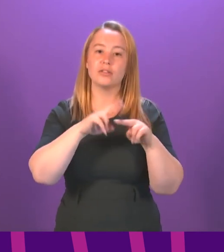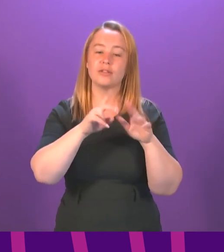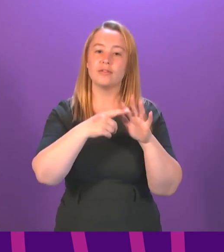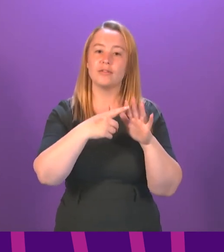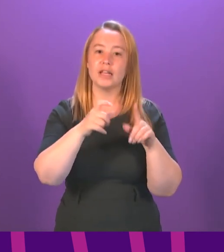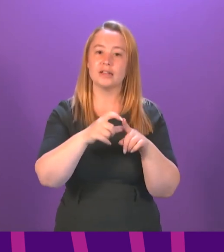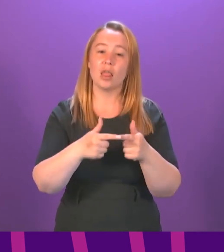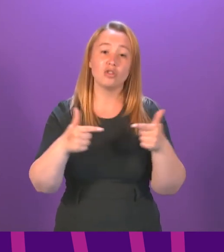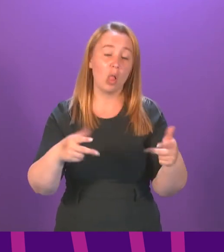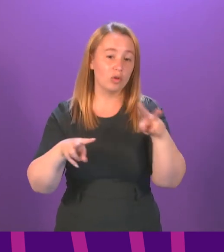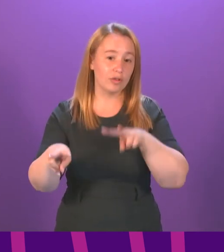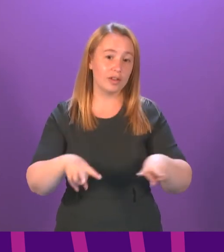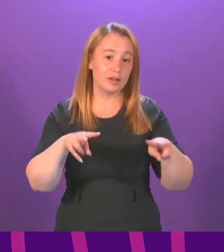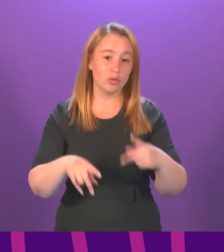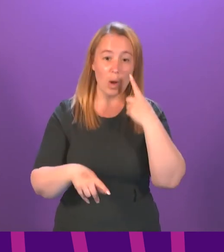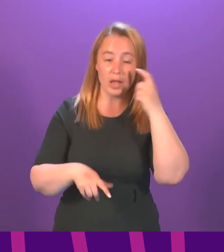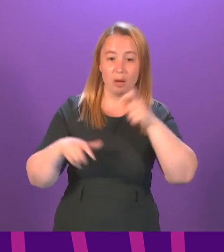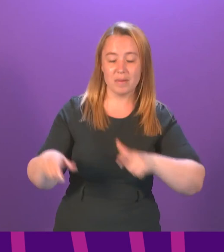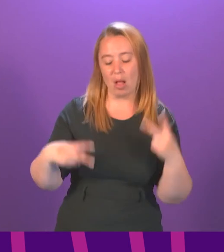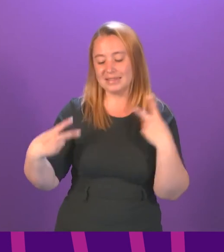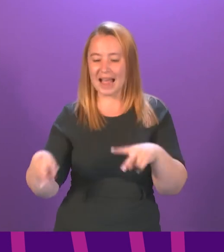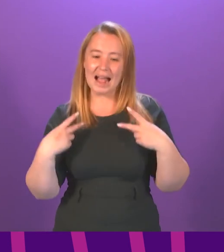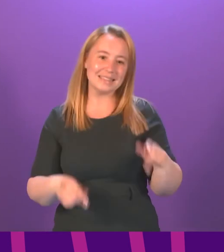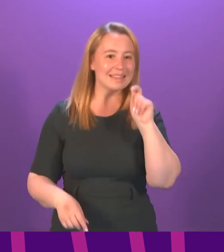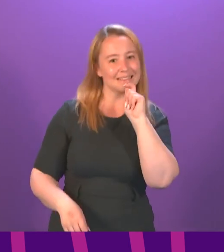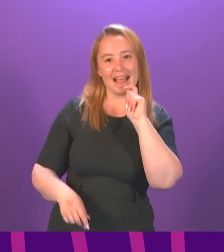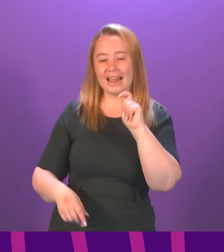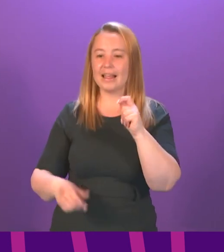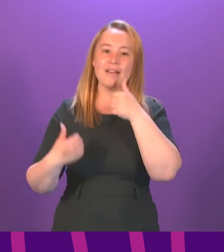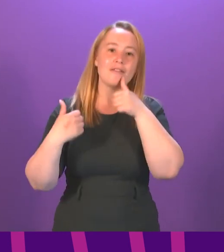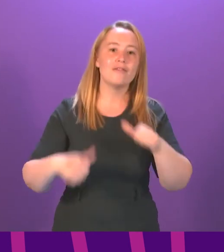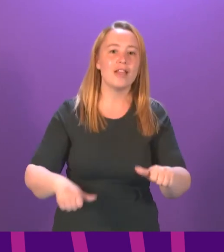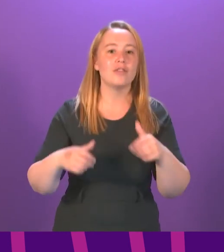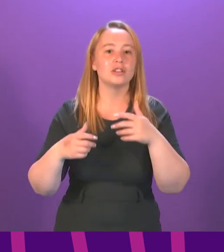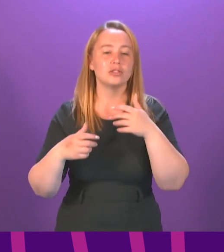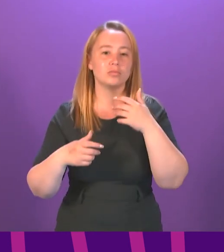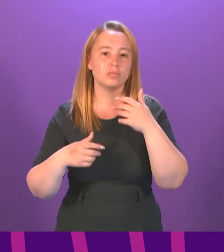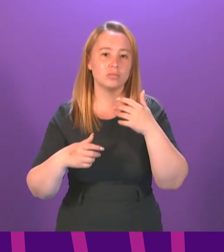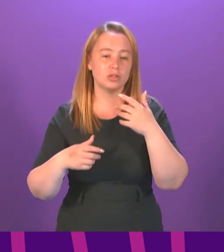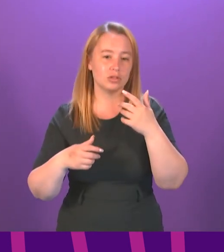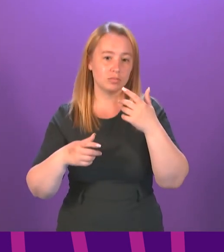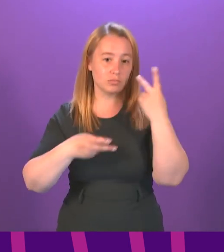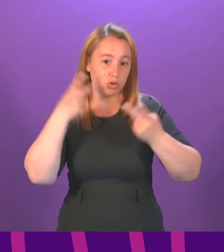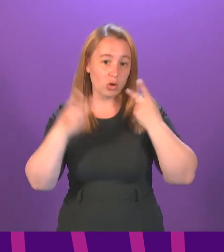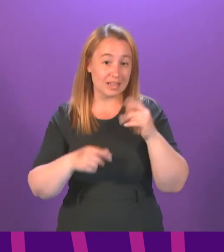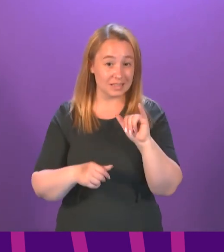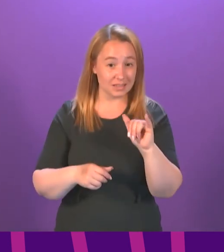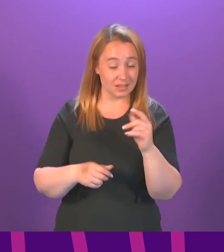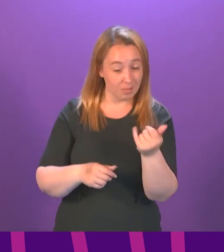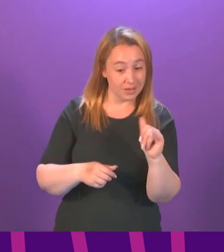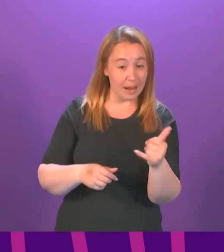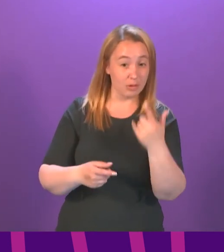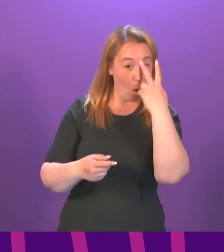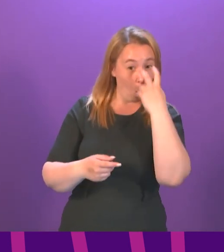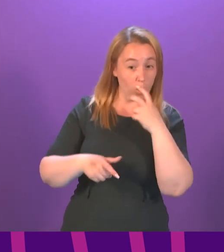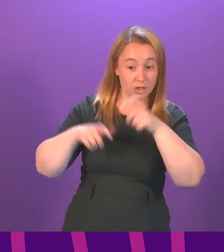lip-sync videos where they dance and sing along with their favourite songs. These performances are sometimes sexualised by older men who lurk on the